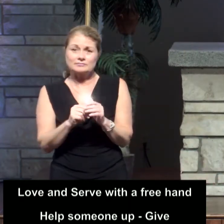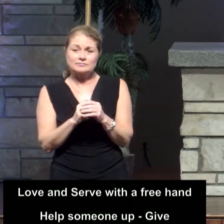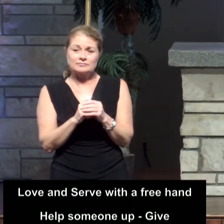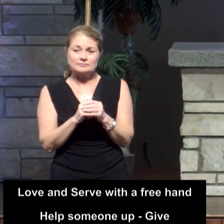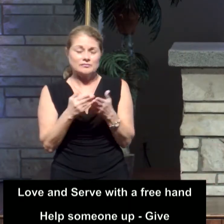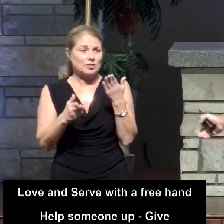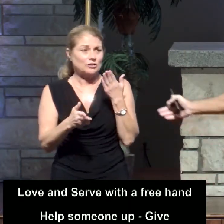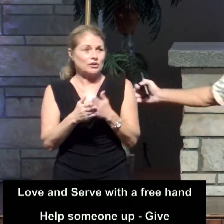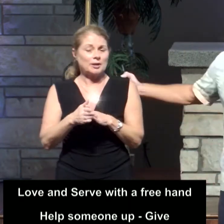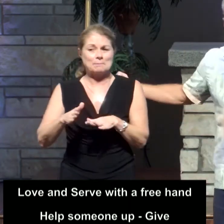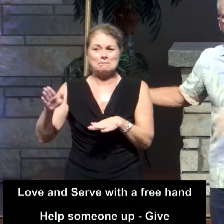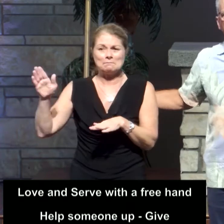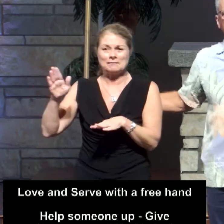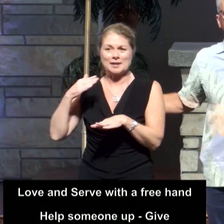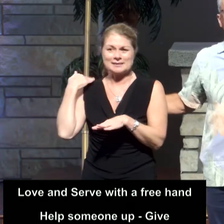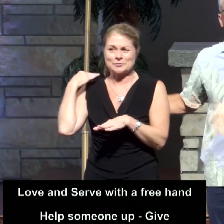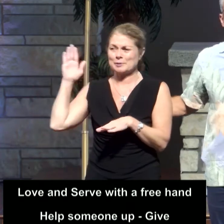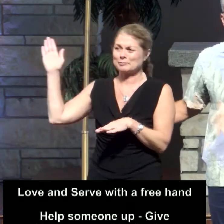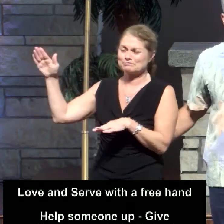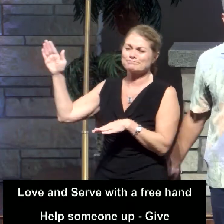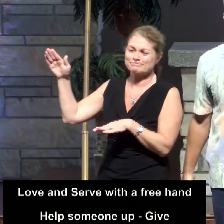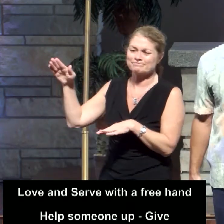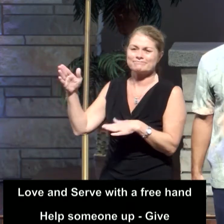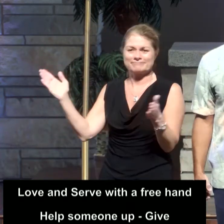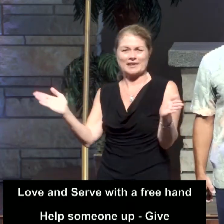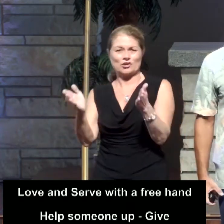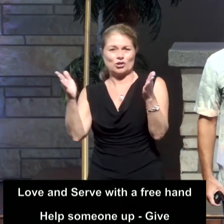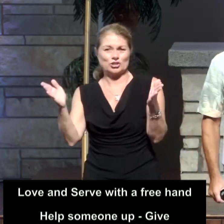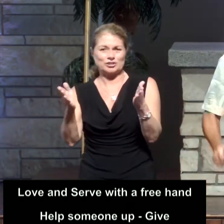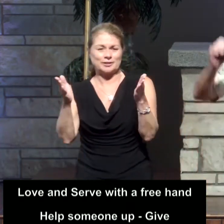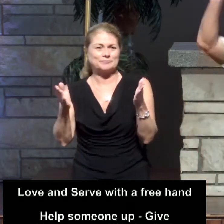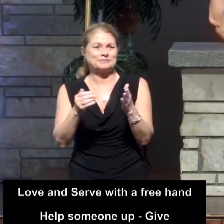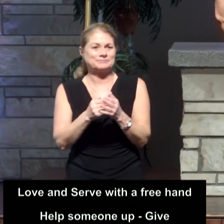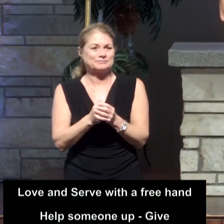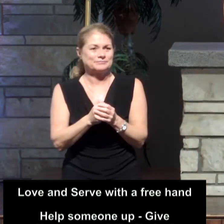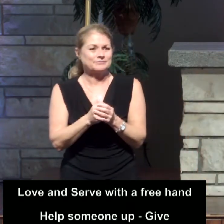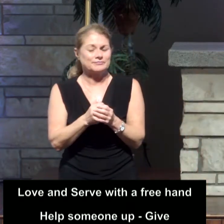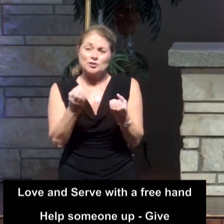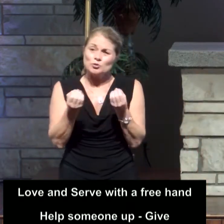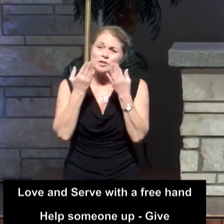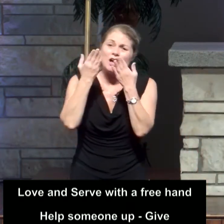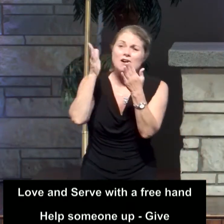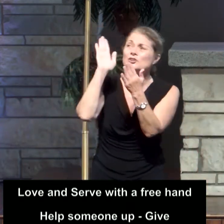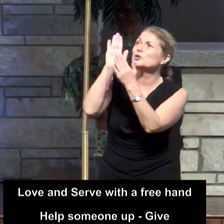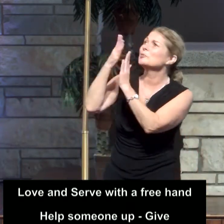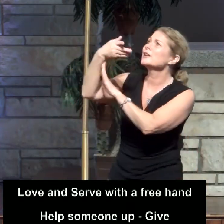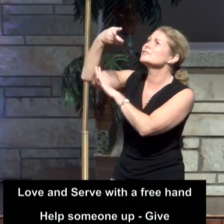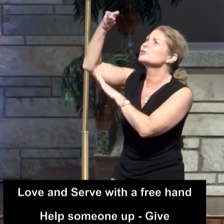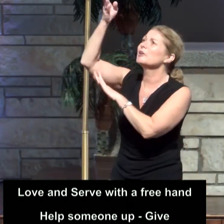You can pat someone on the back and give a word of encouragement. You can offer praises to God.